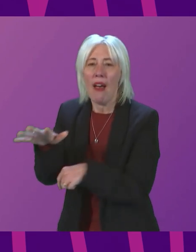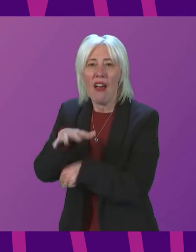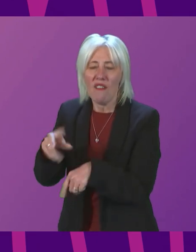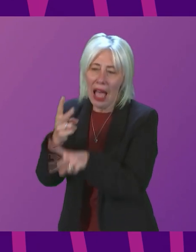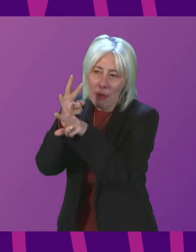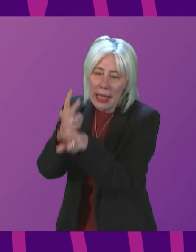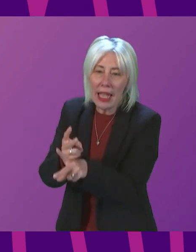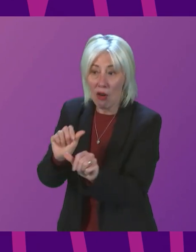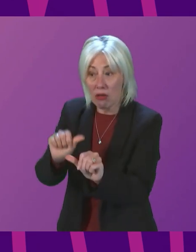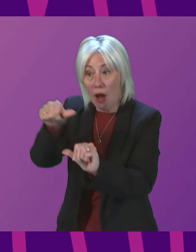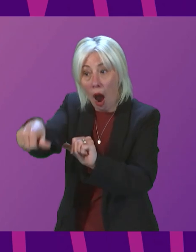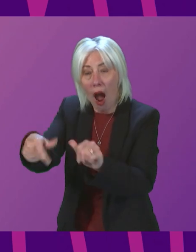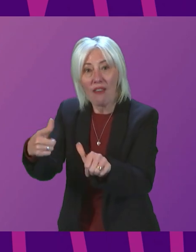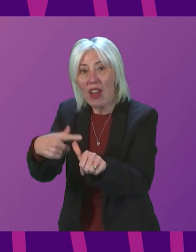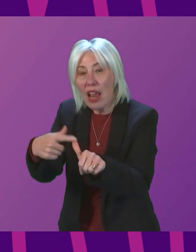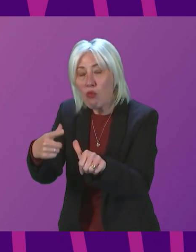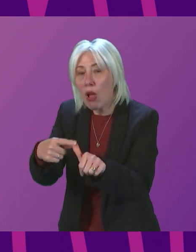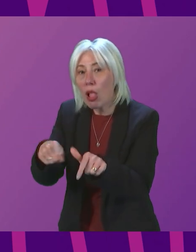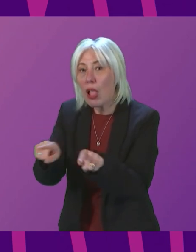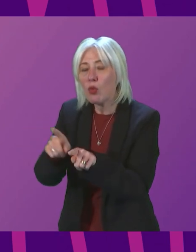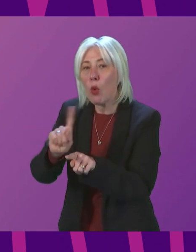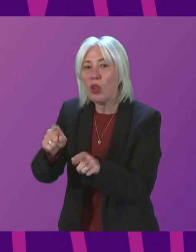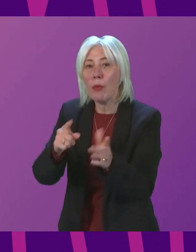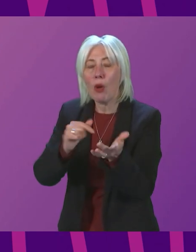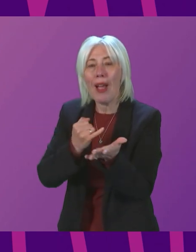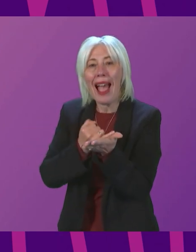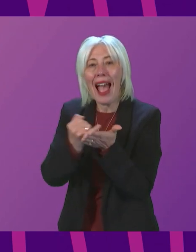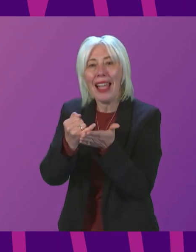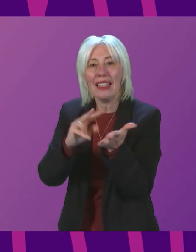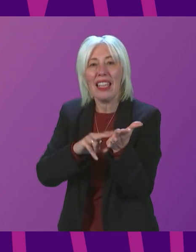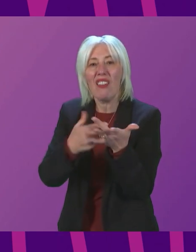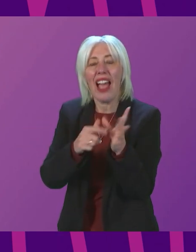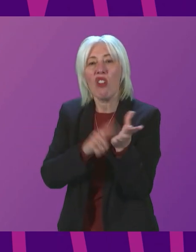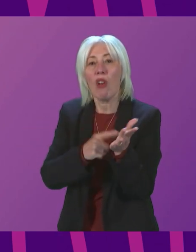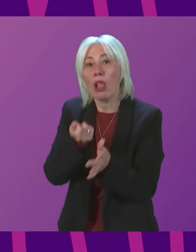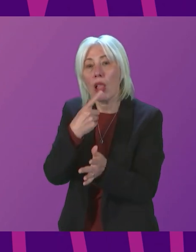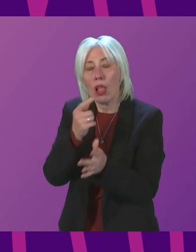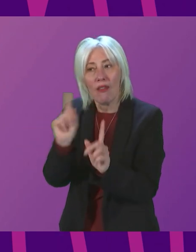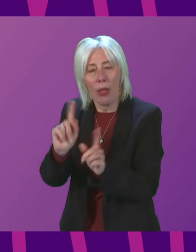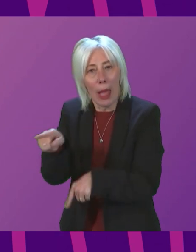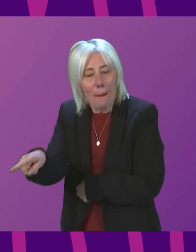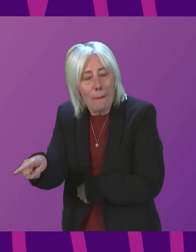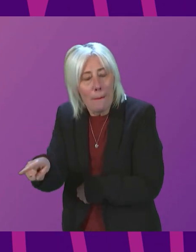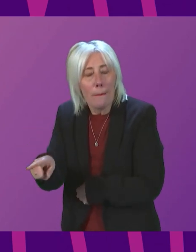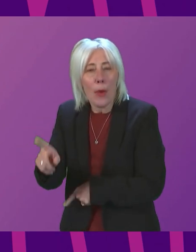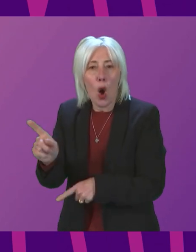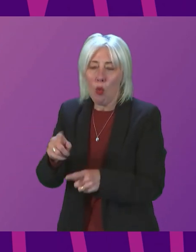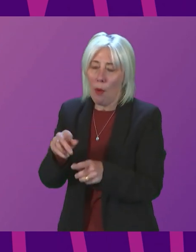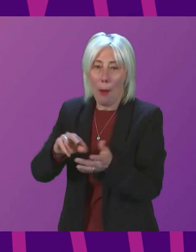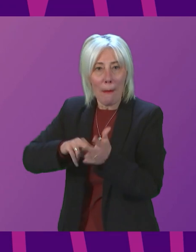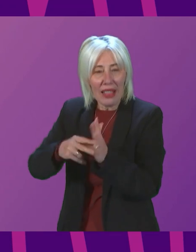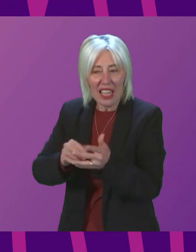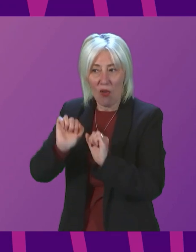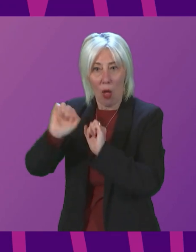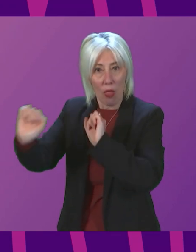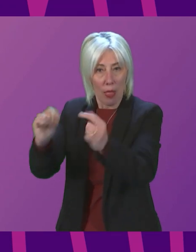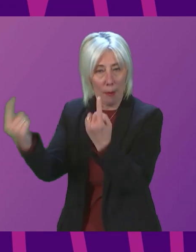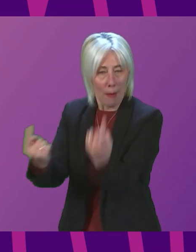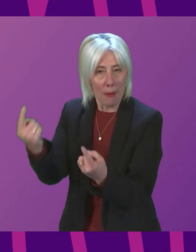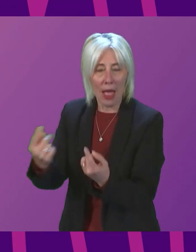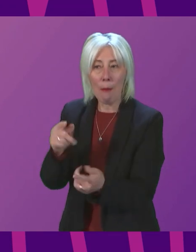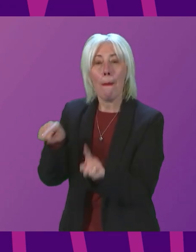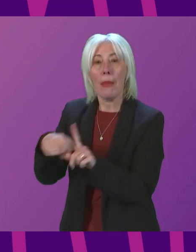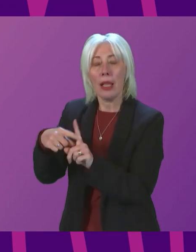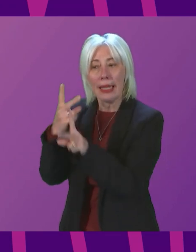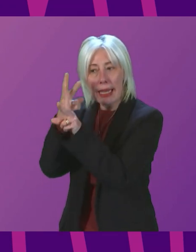And what about access to antivirals? When will the First Minister set out plans to ensure that they and their carers are afforded assurance